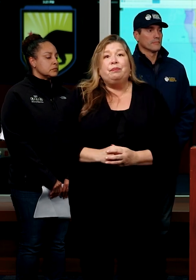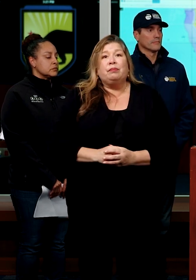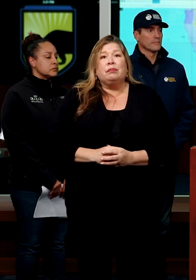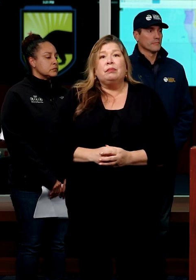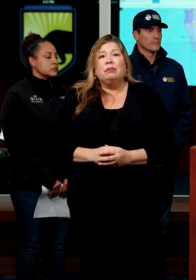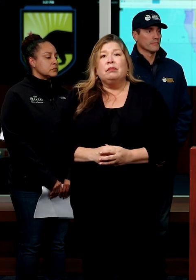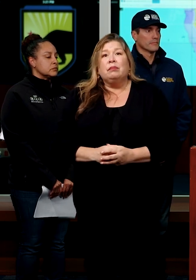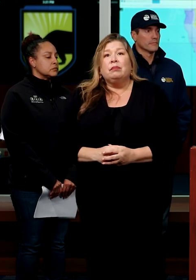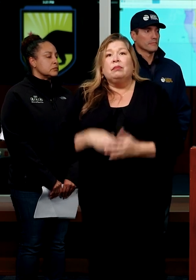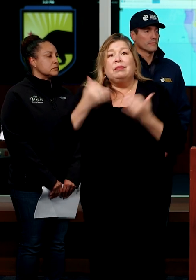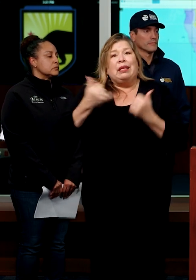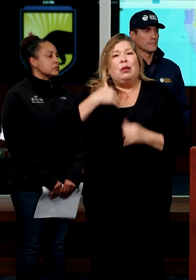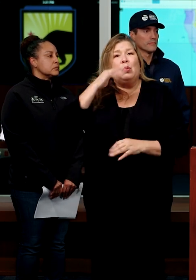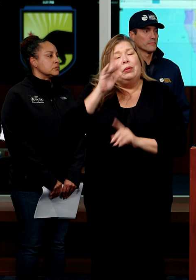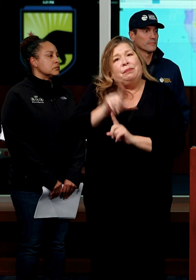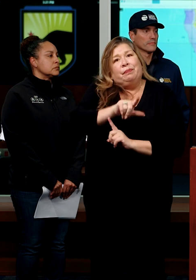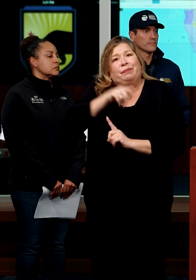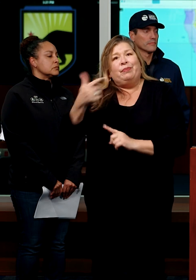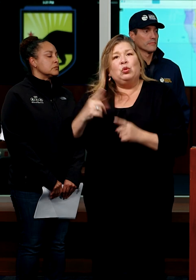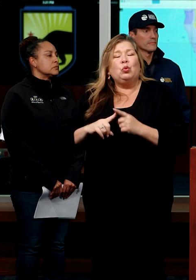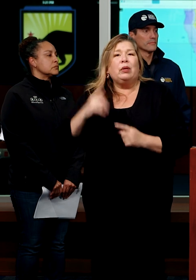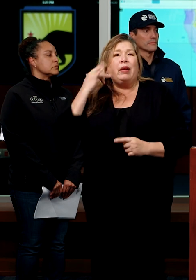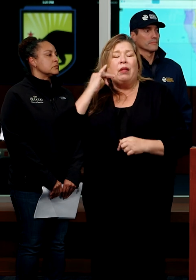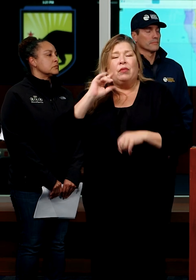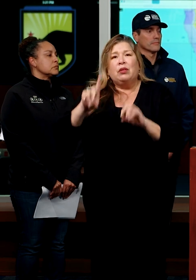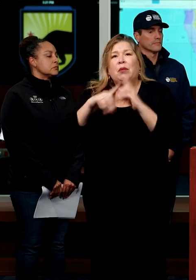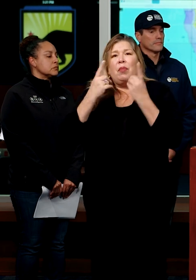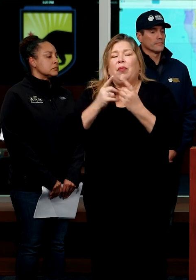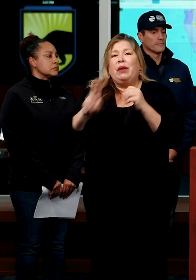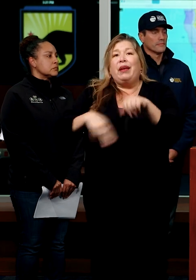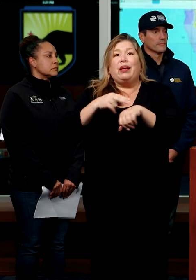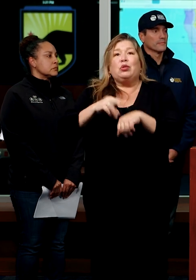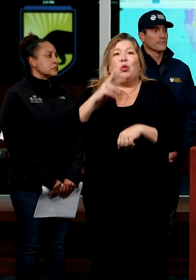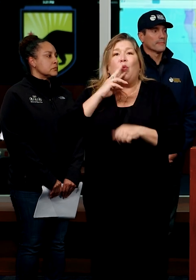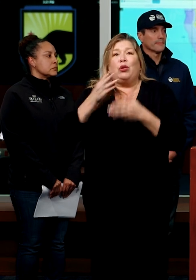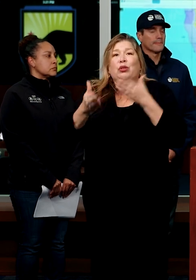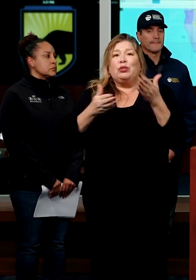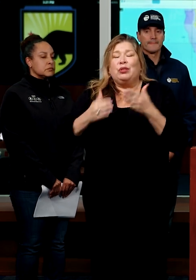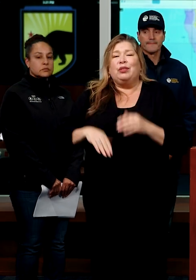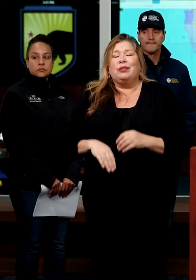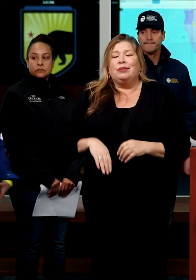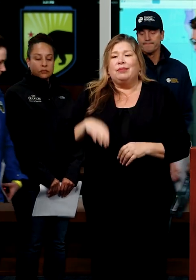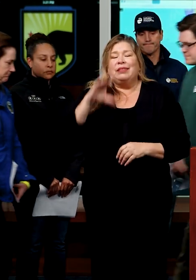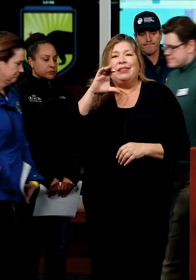that I will introduce California Department of Water Resources Director Carla Nameth.